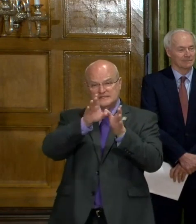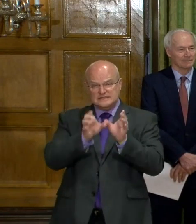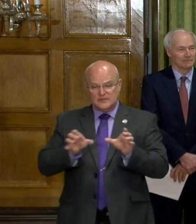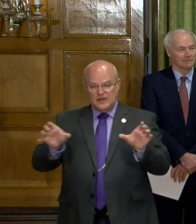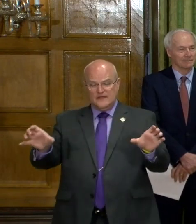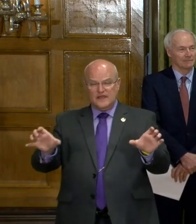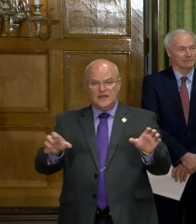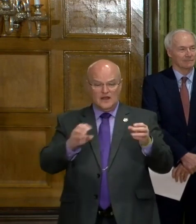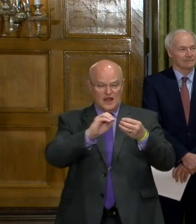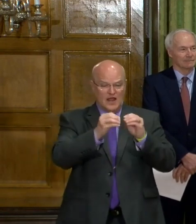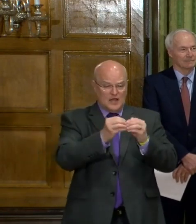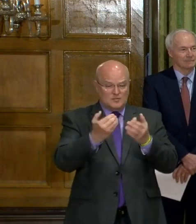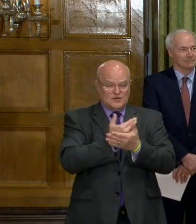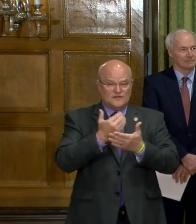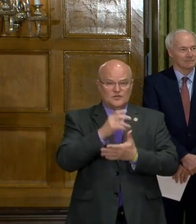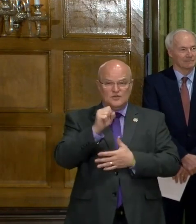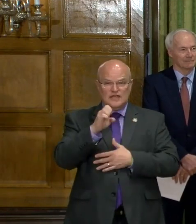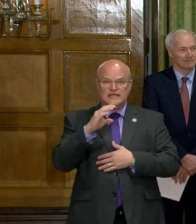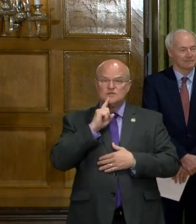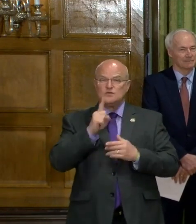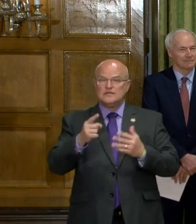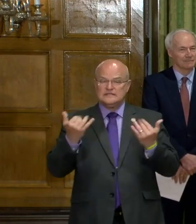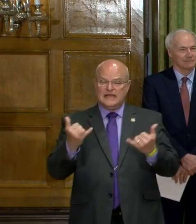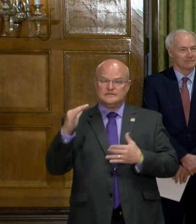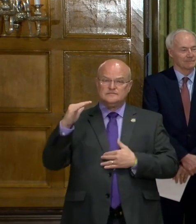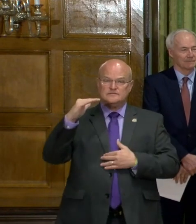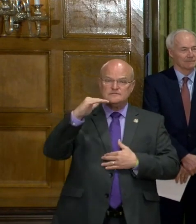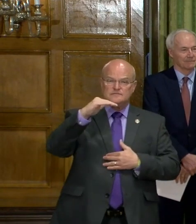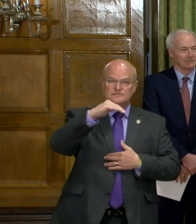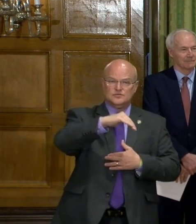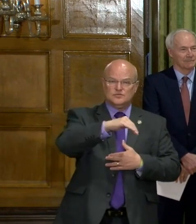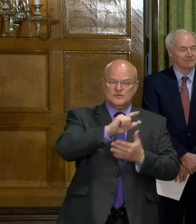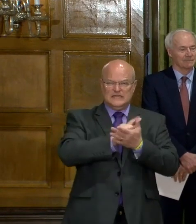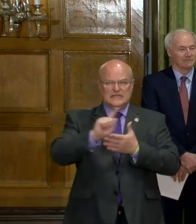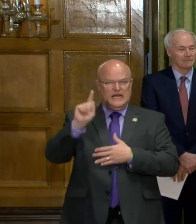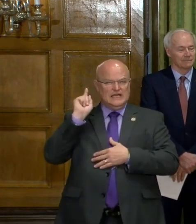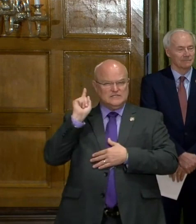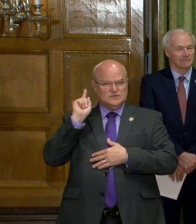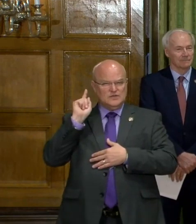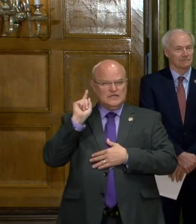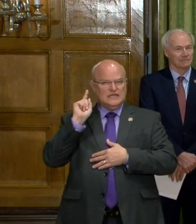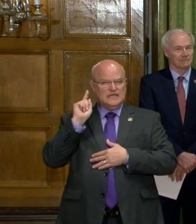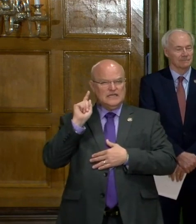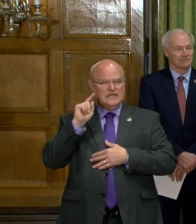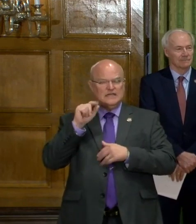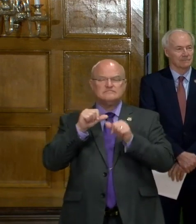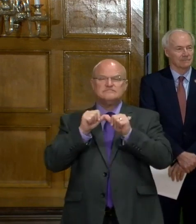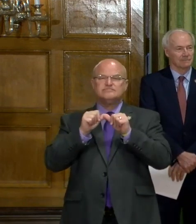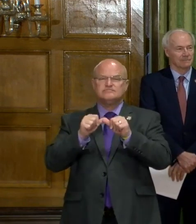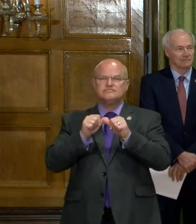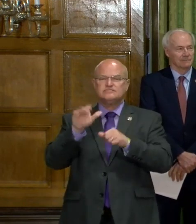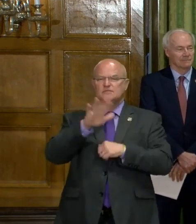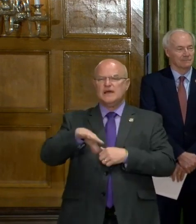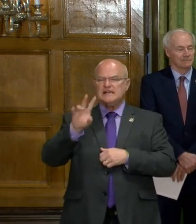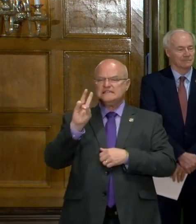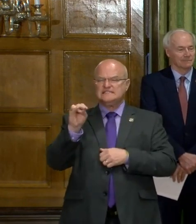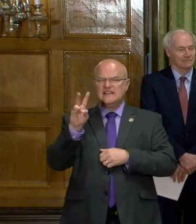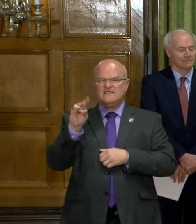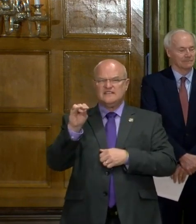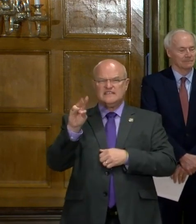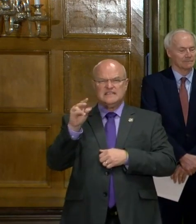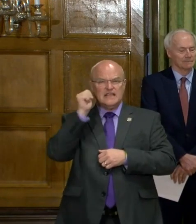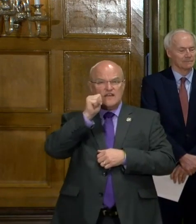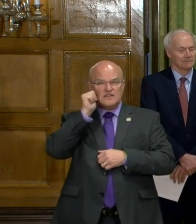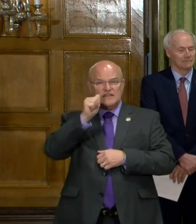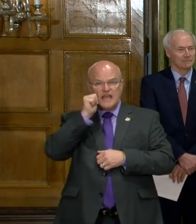our numbers of new cases are going down. Last week we were looking at consistently about 70 a day,